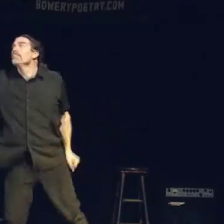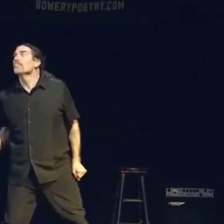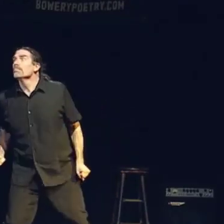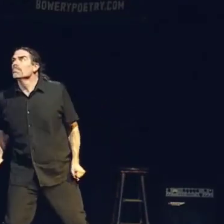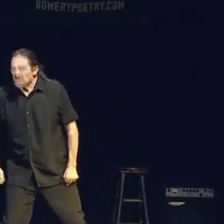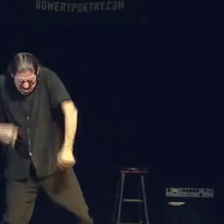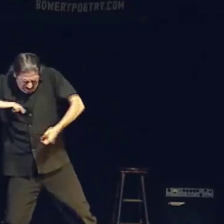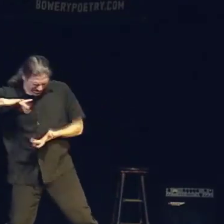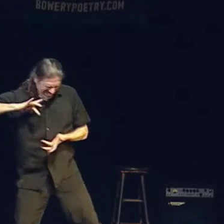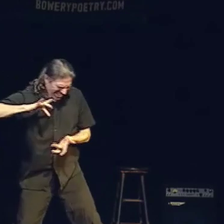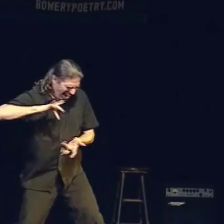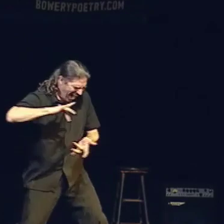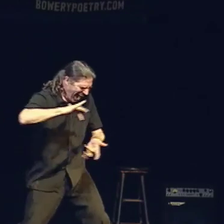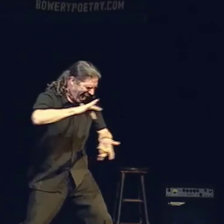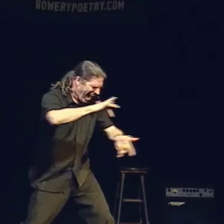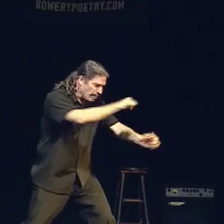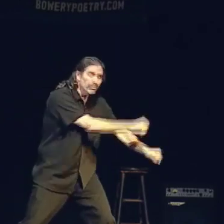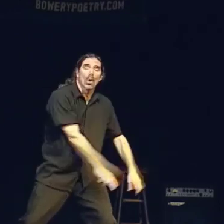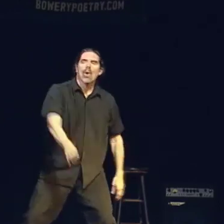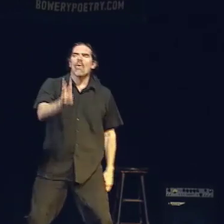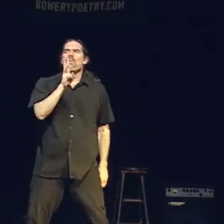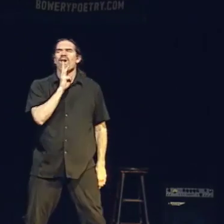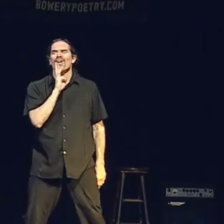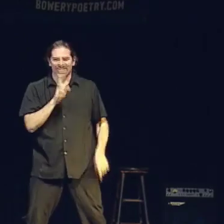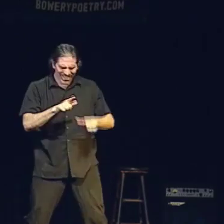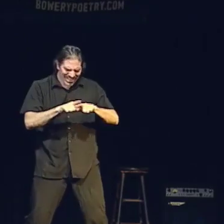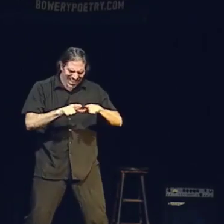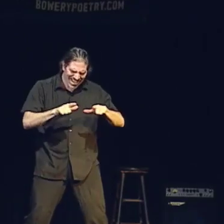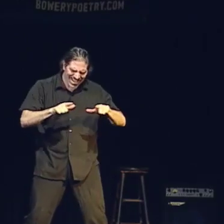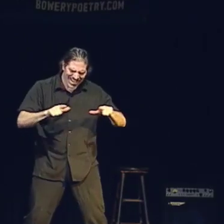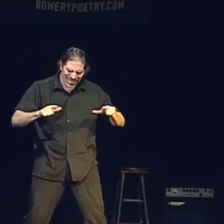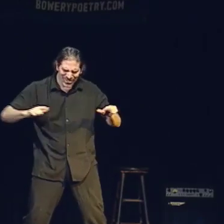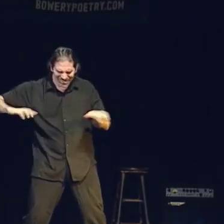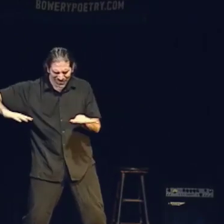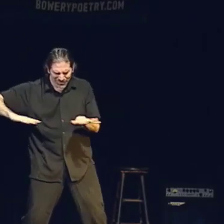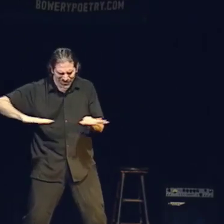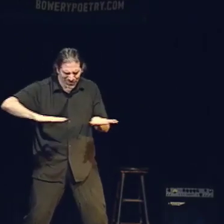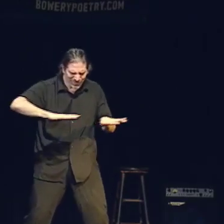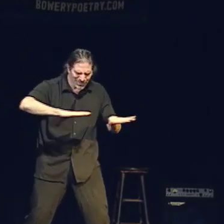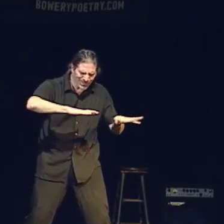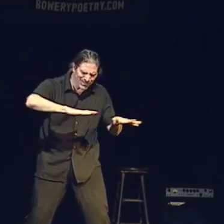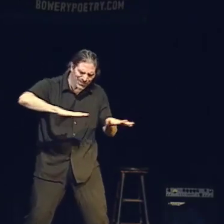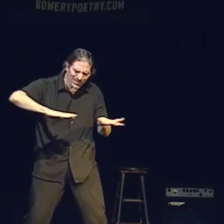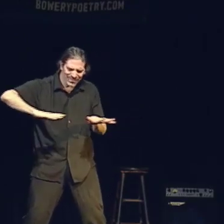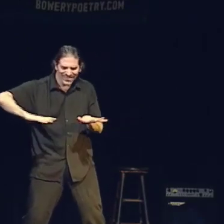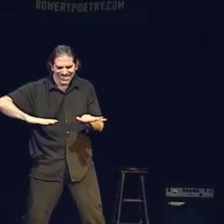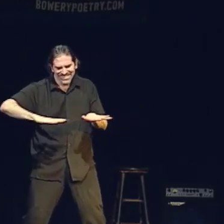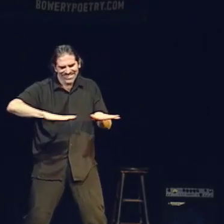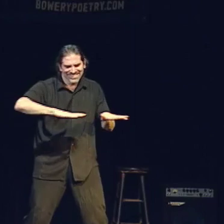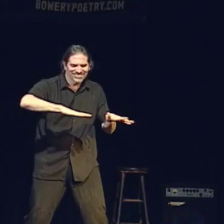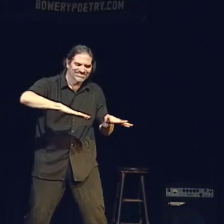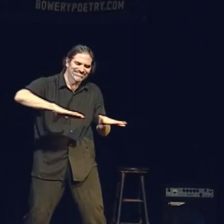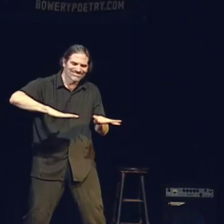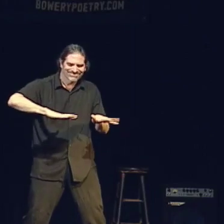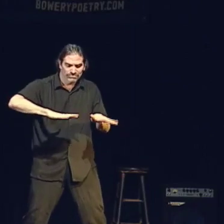funnel. And then the storm hovers over a river. Waters. Waters. Waters.